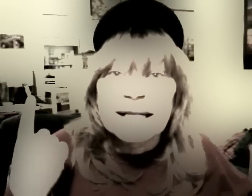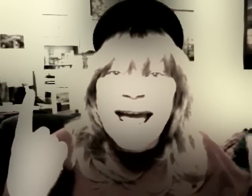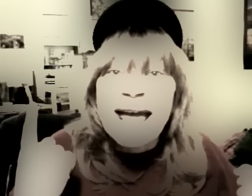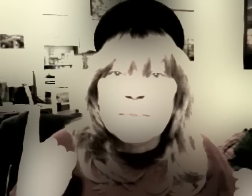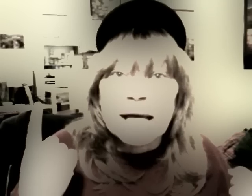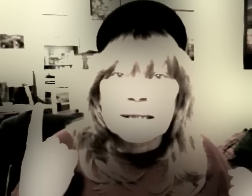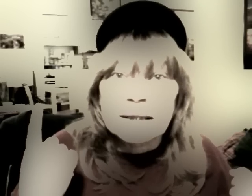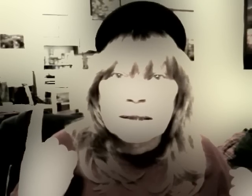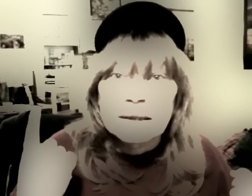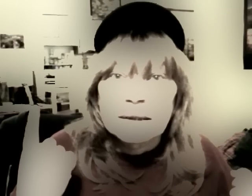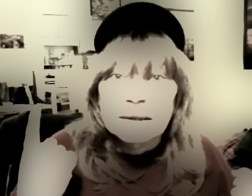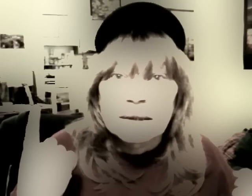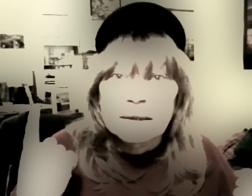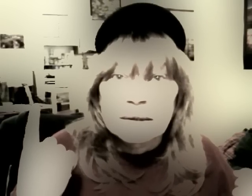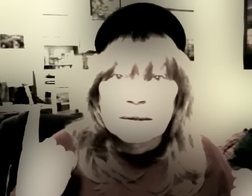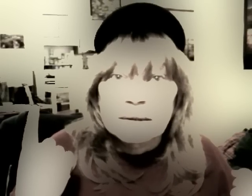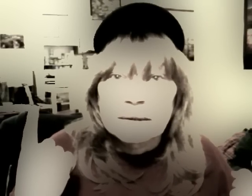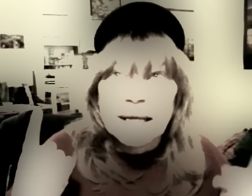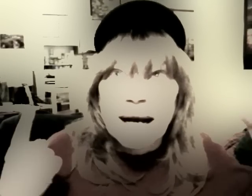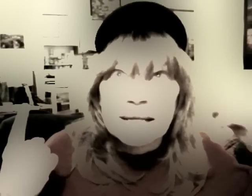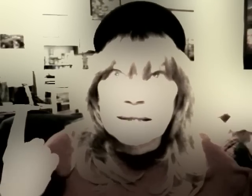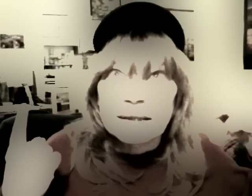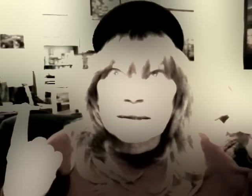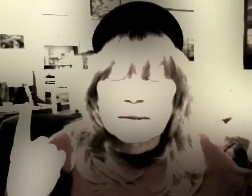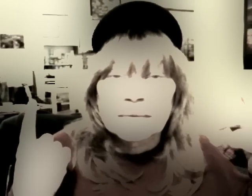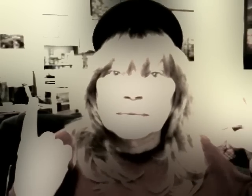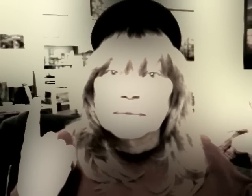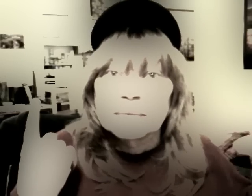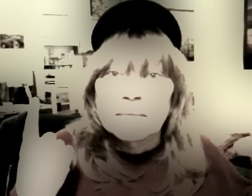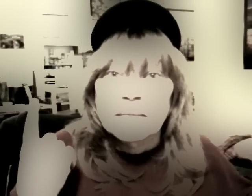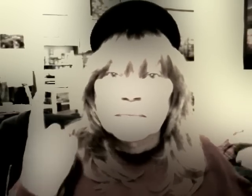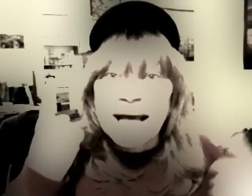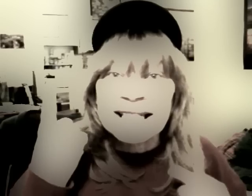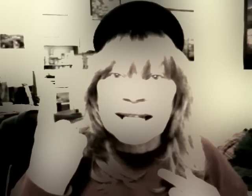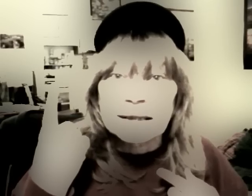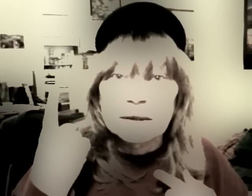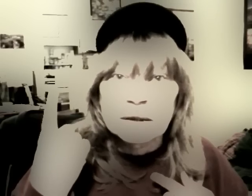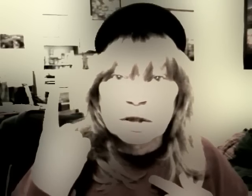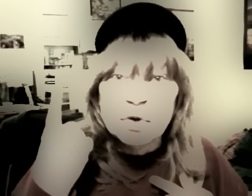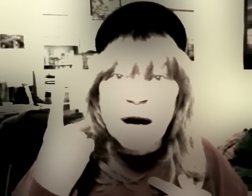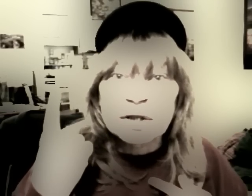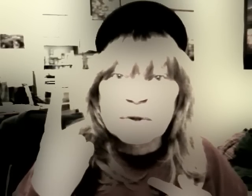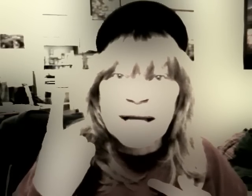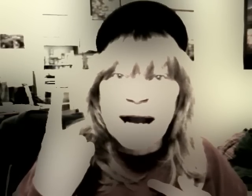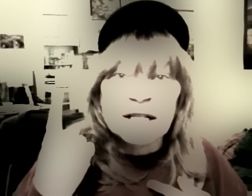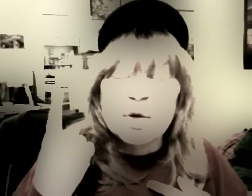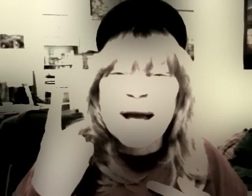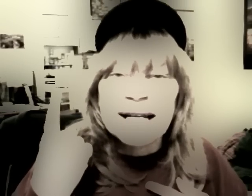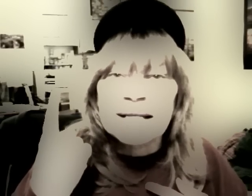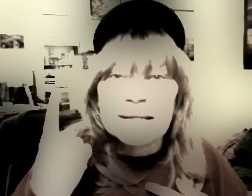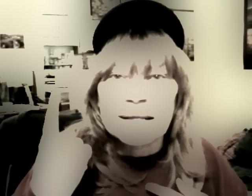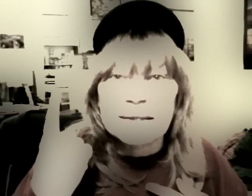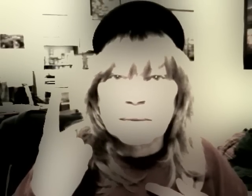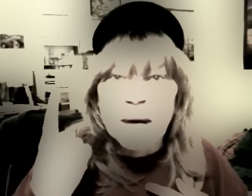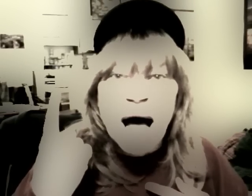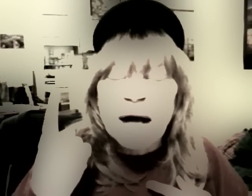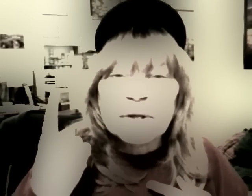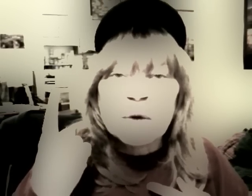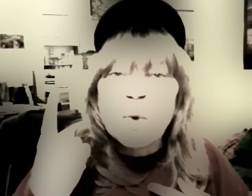Name it. Dad, I sinned. That's it. You aren't doing that, honey. You ain't in the system. I don't care what